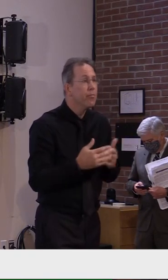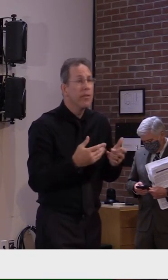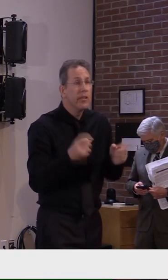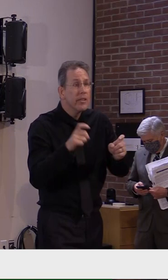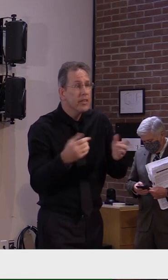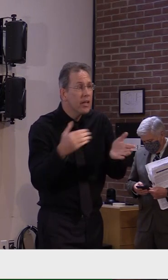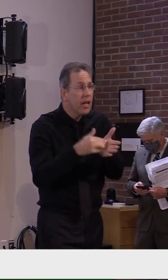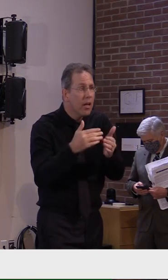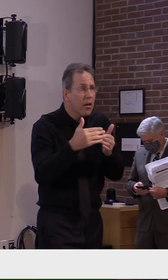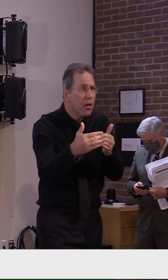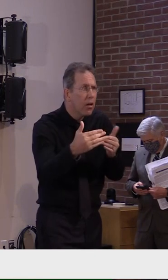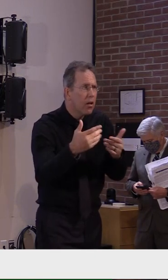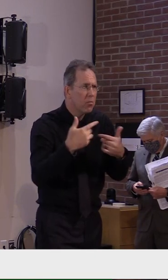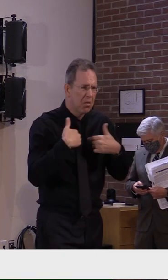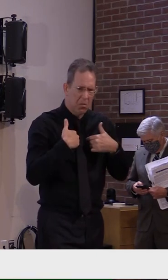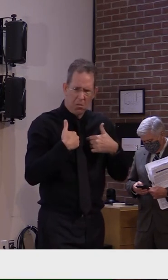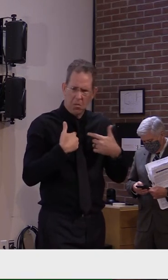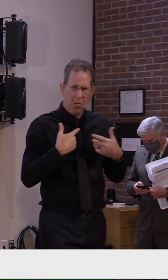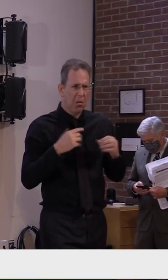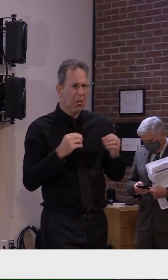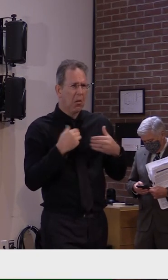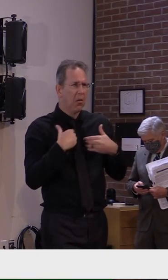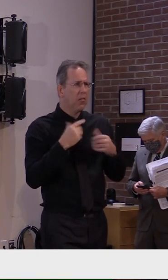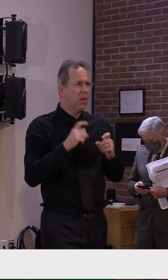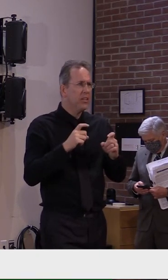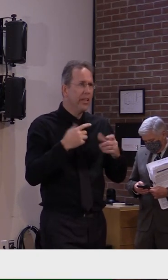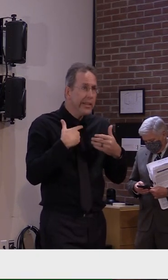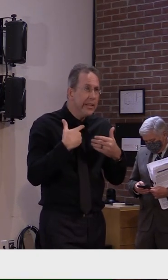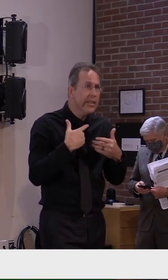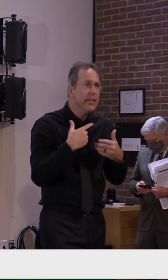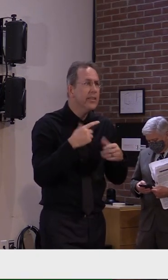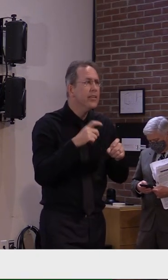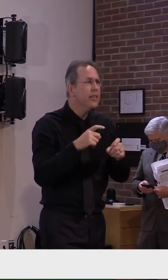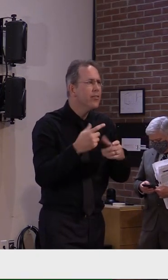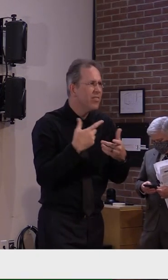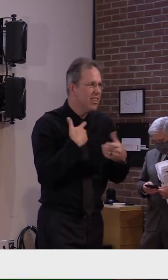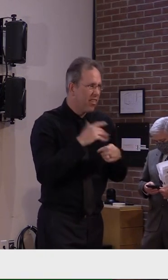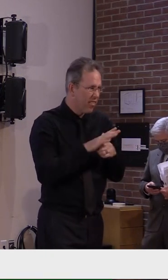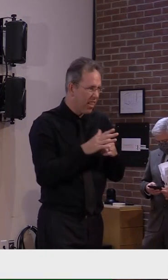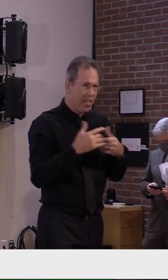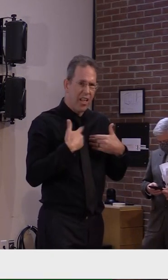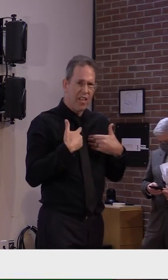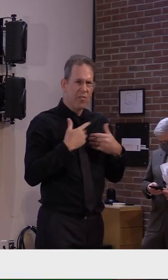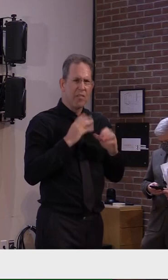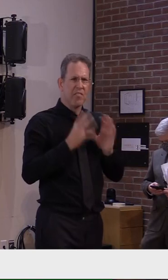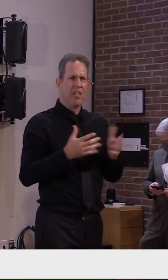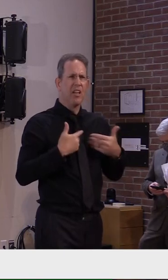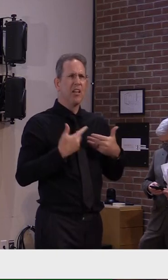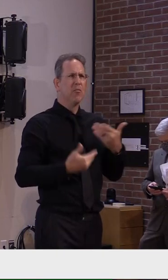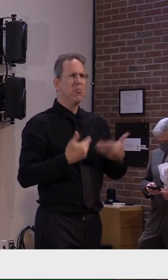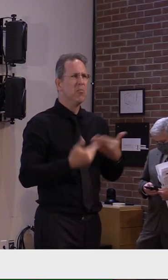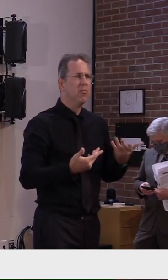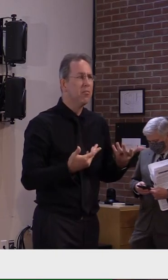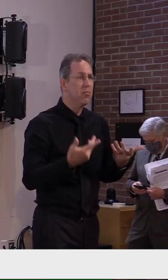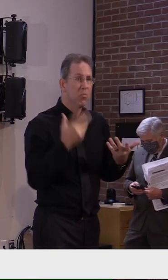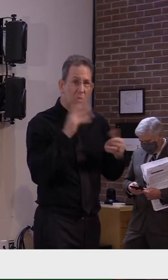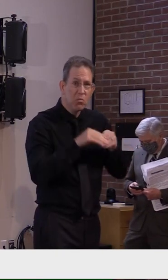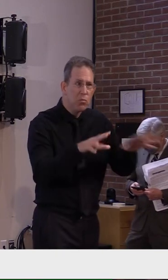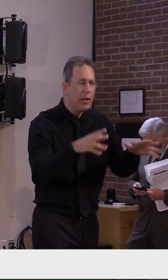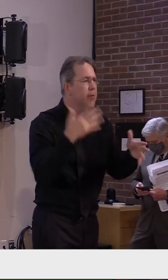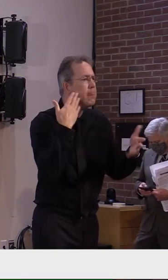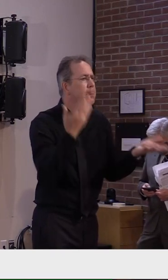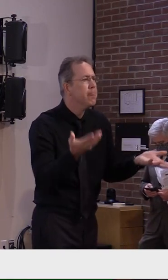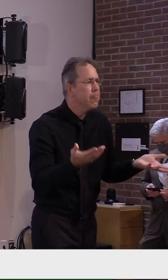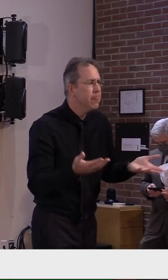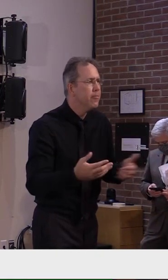the virus detected probably doesn't mean you're still capable of infecting yourself or someone else it just means there's evidence that